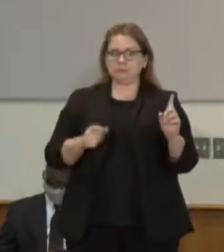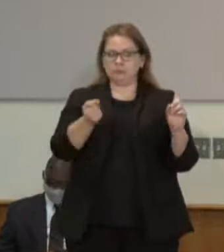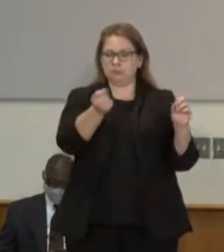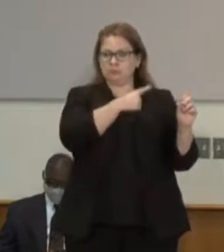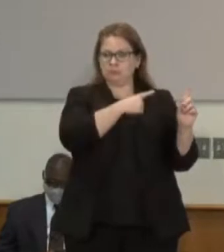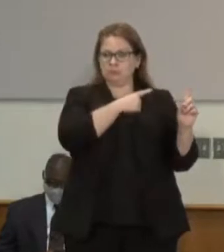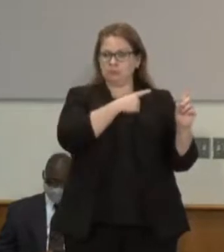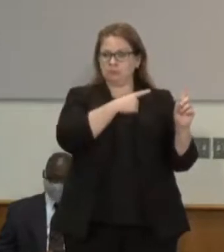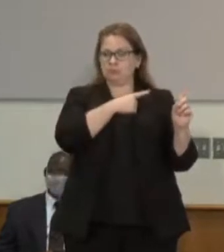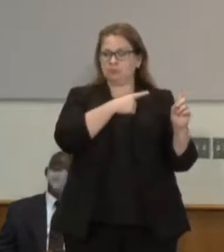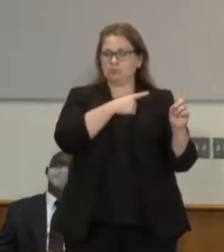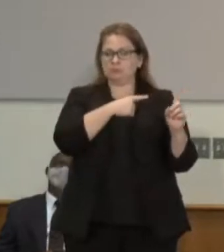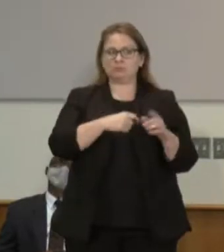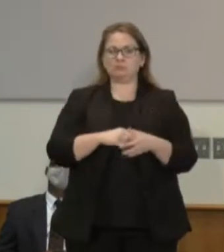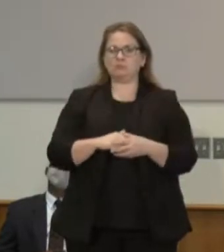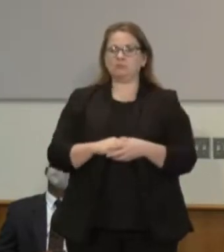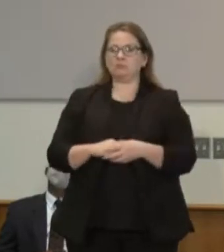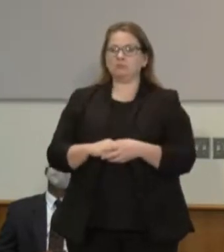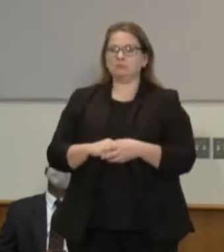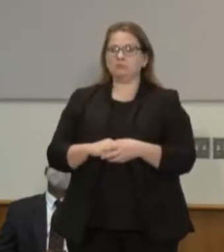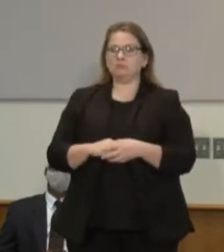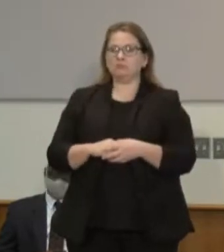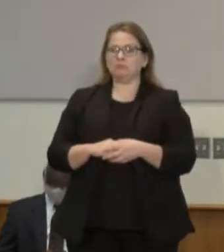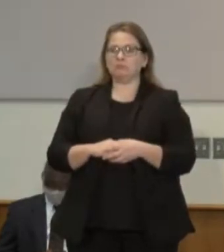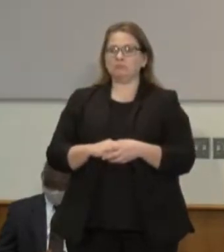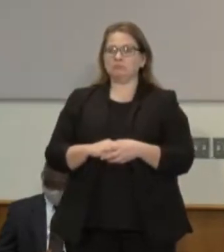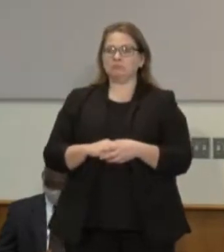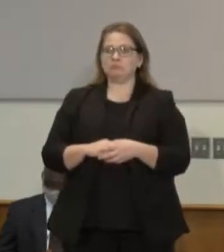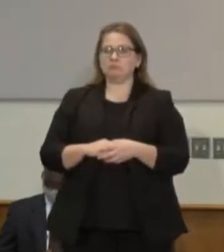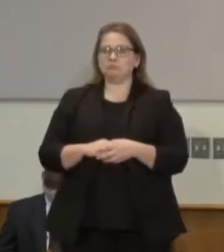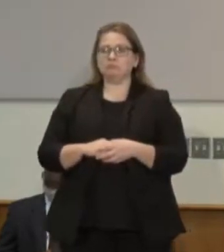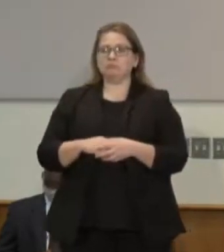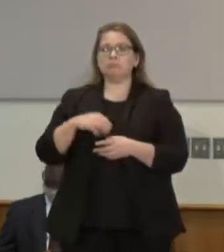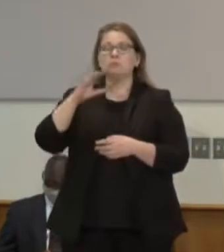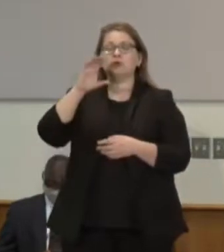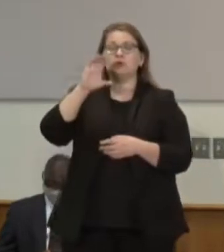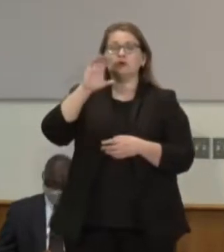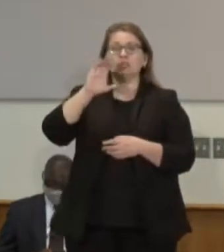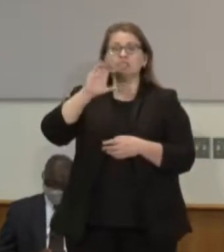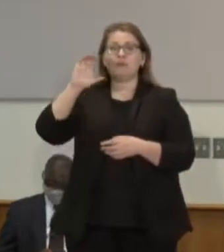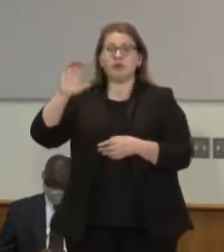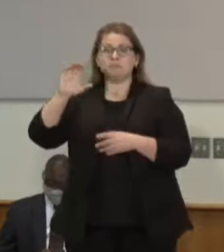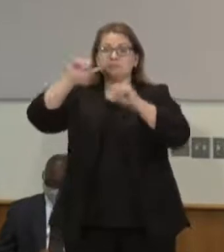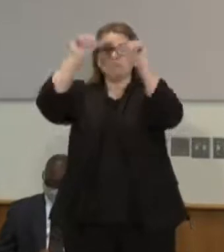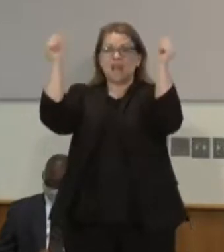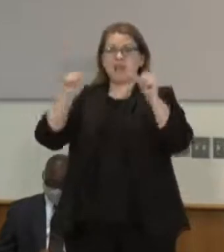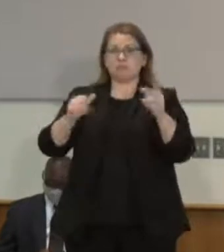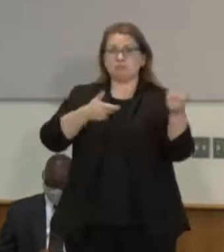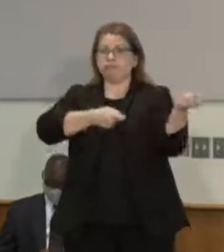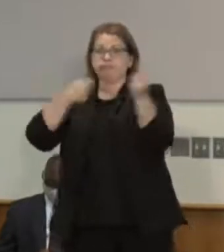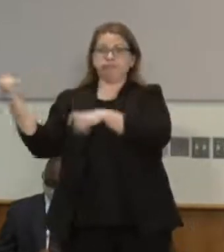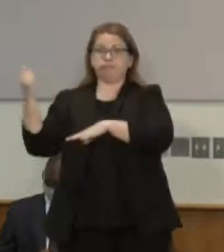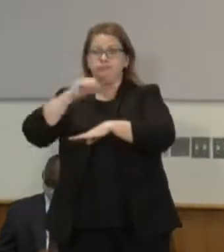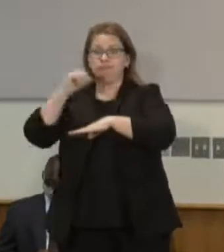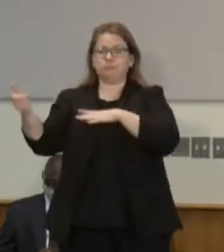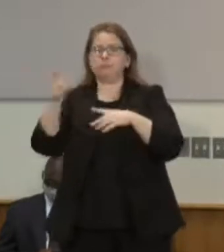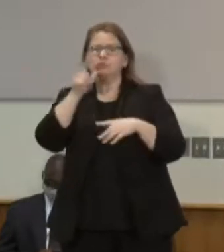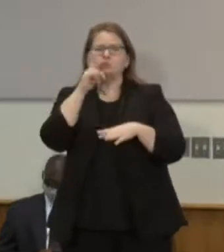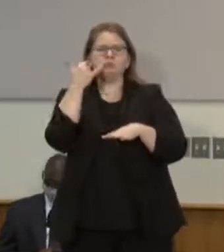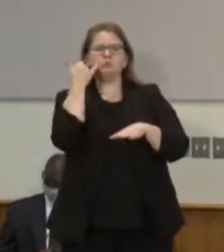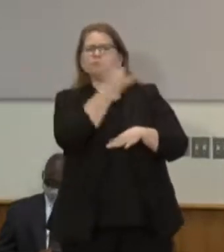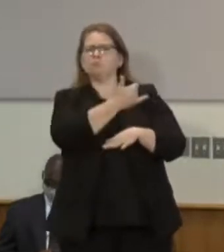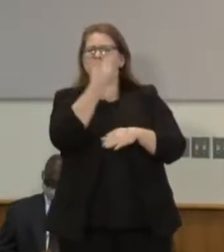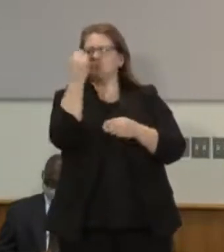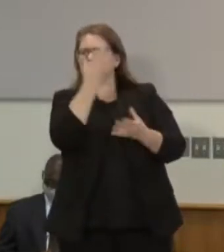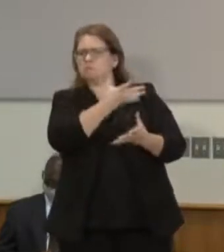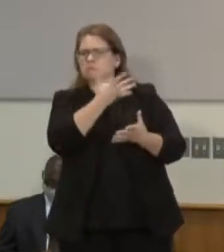to not have the state patrol intervene more quickly the state patrol in charge on the ground would have made that as they always do assessing the